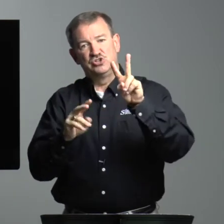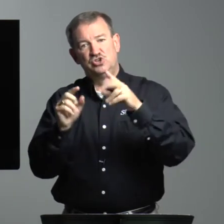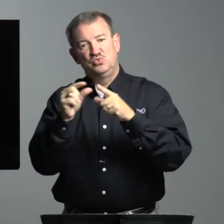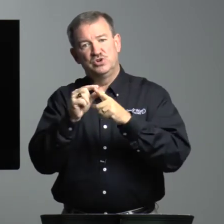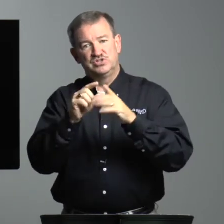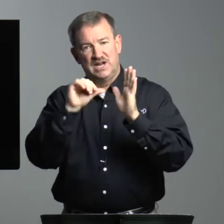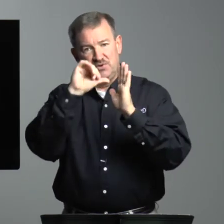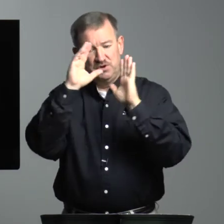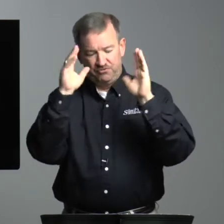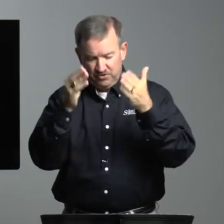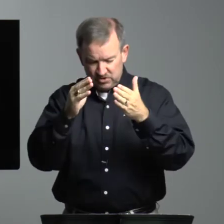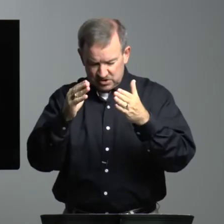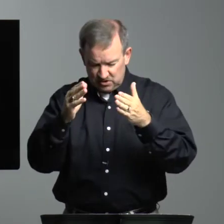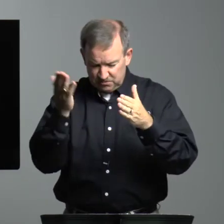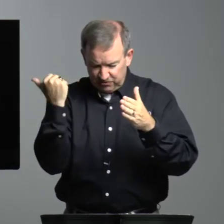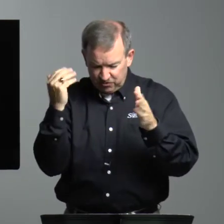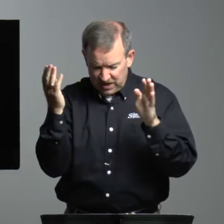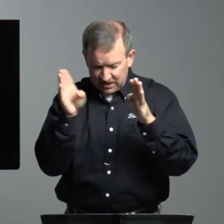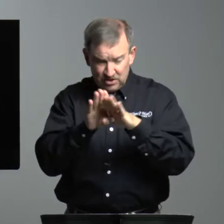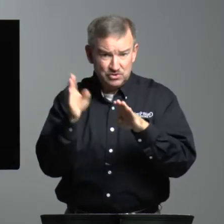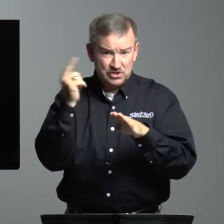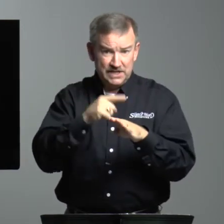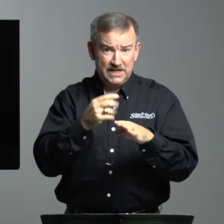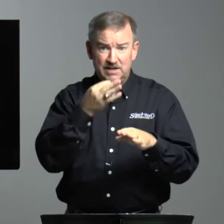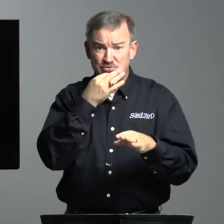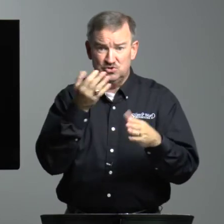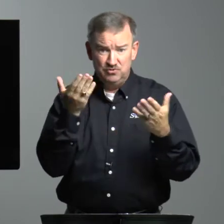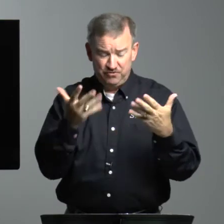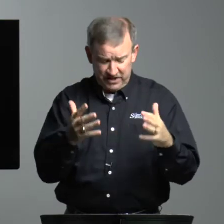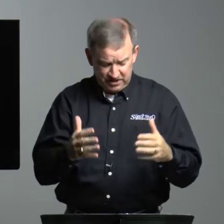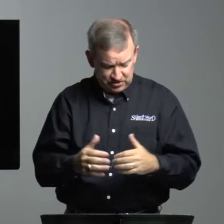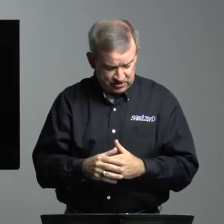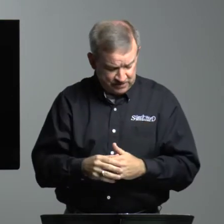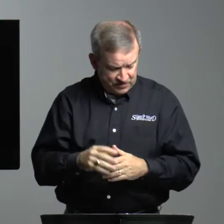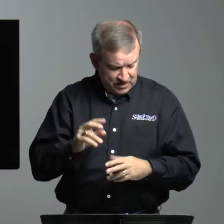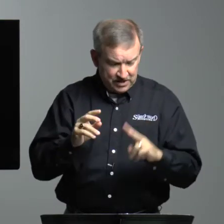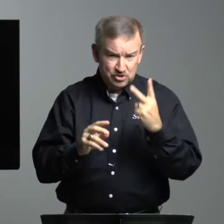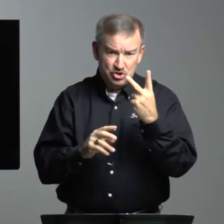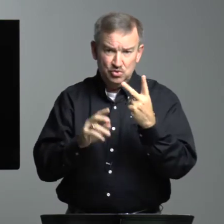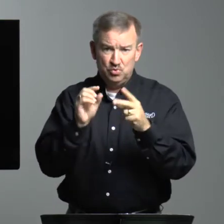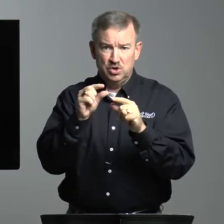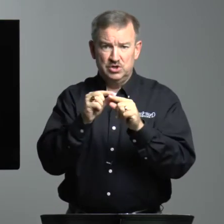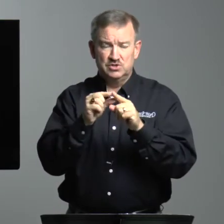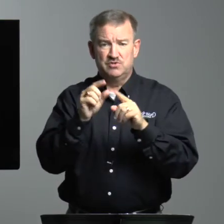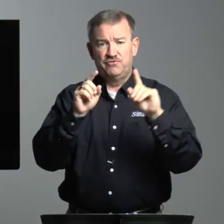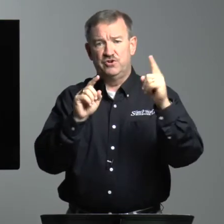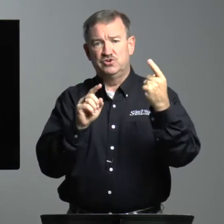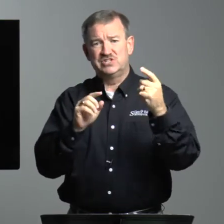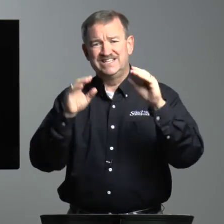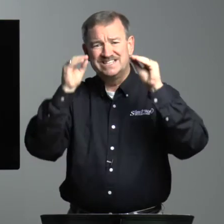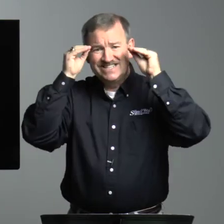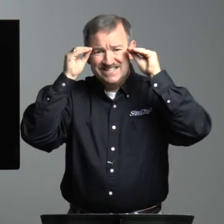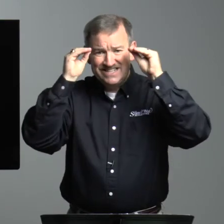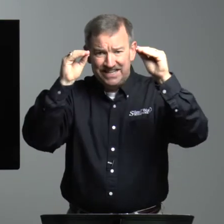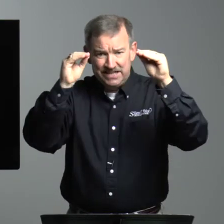two words that I want to focus on before I close today and I'm soon finished. There are two words. First is teach.